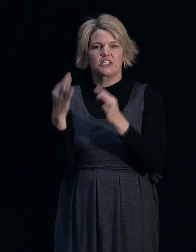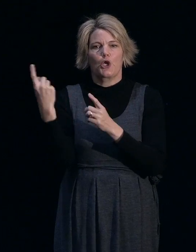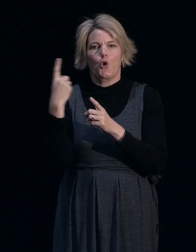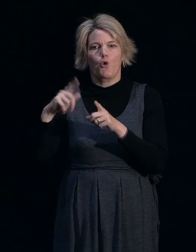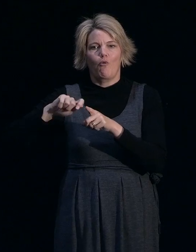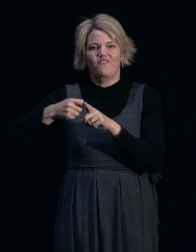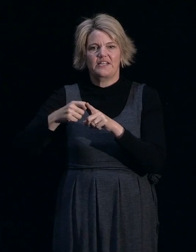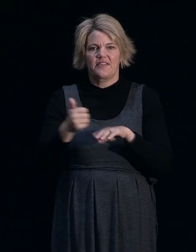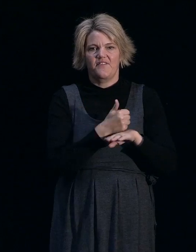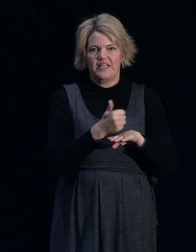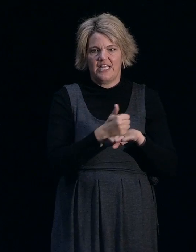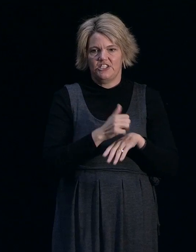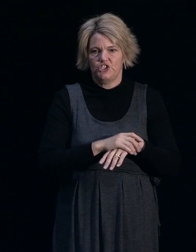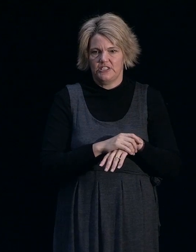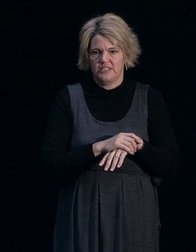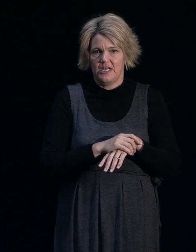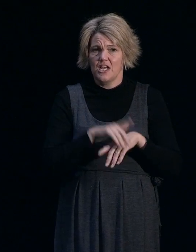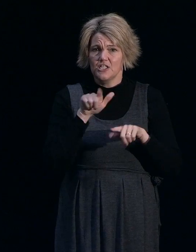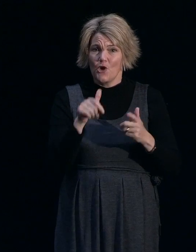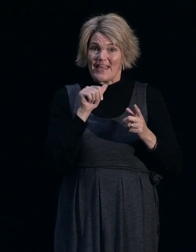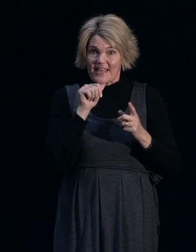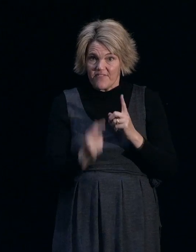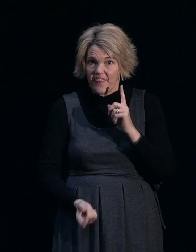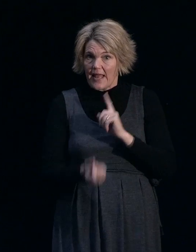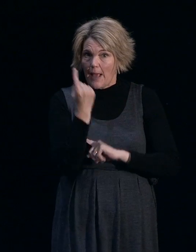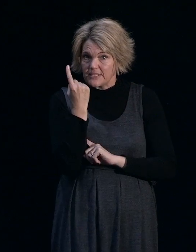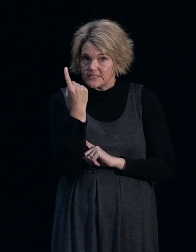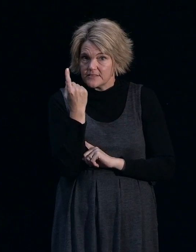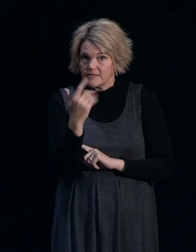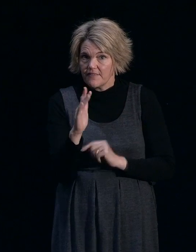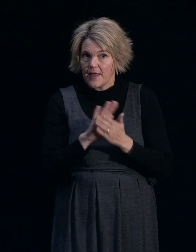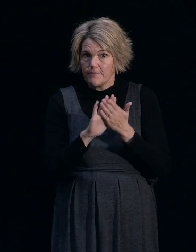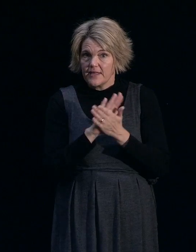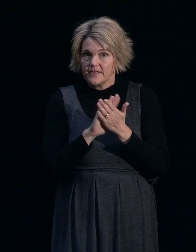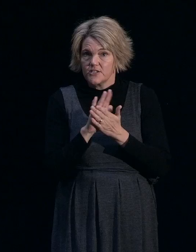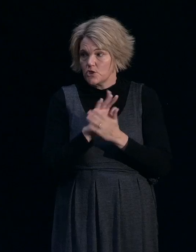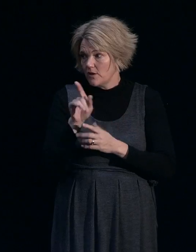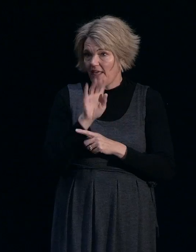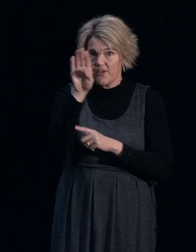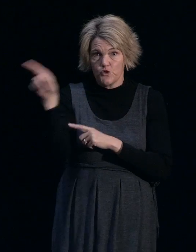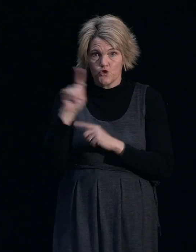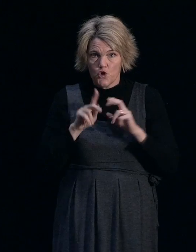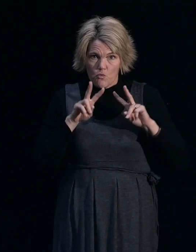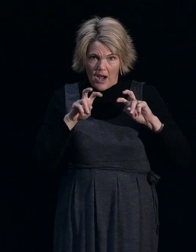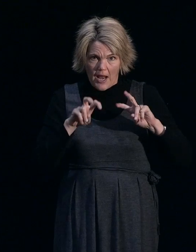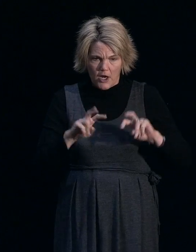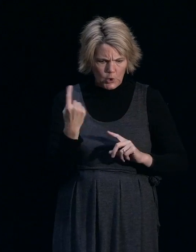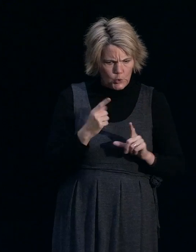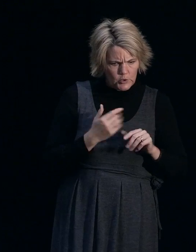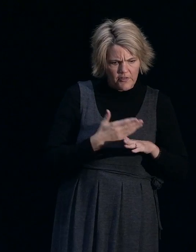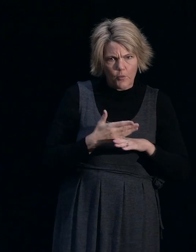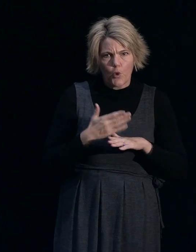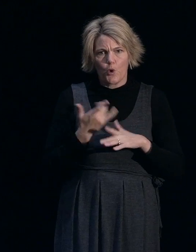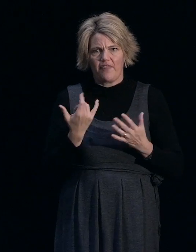Yeah, it depends. Does that mean that, you know, in the future you're going to analyse that and, you know, sort of